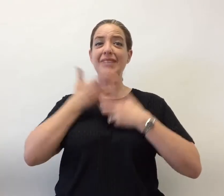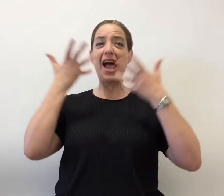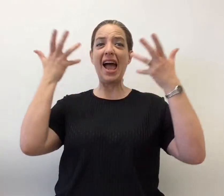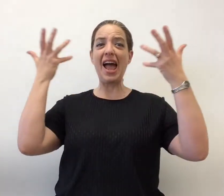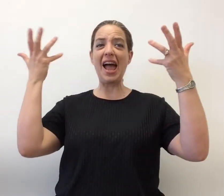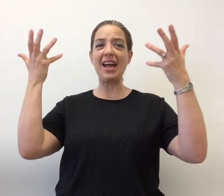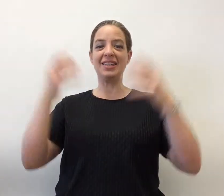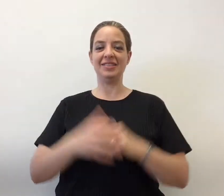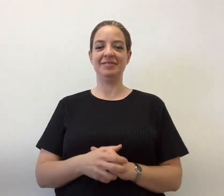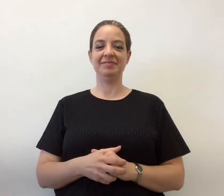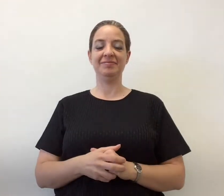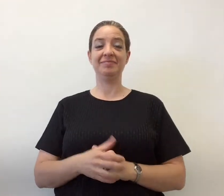Scream.